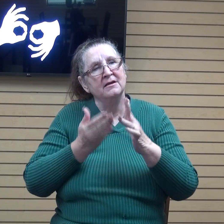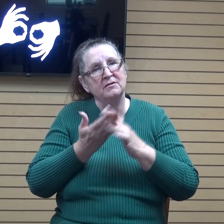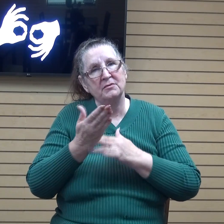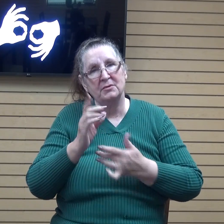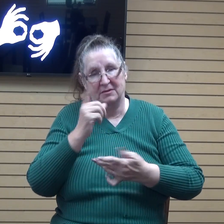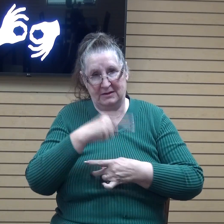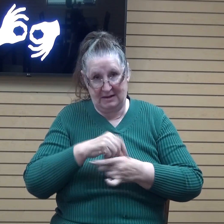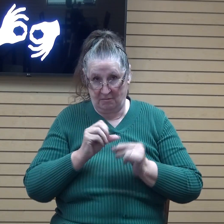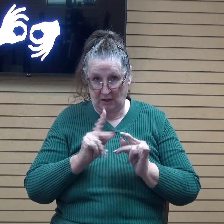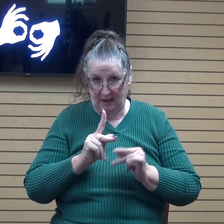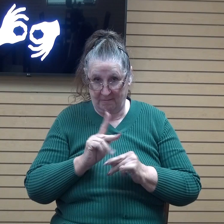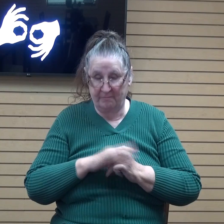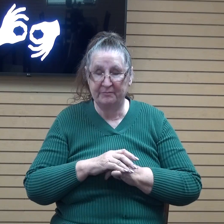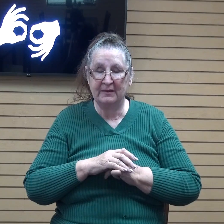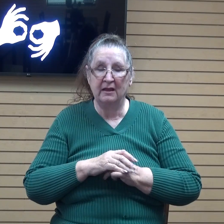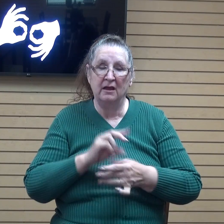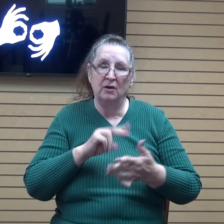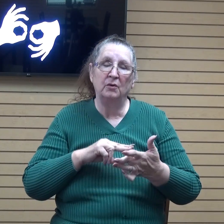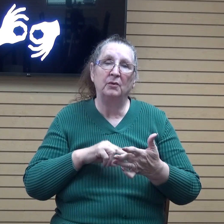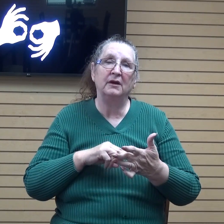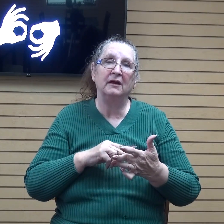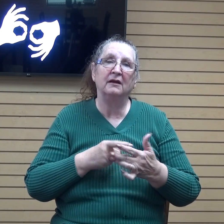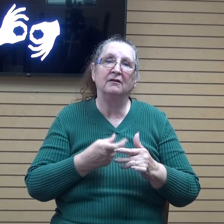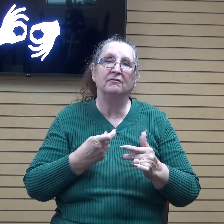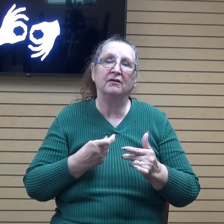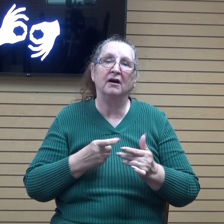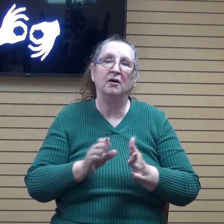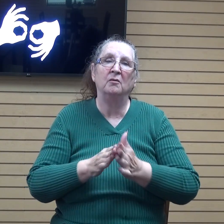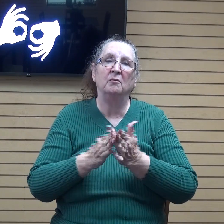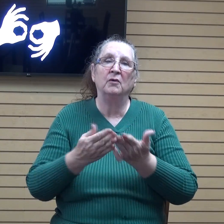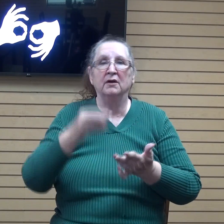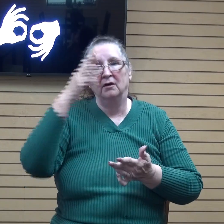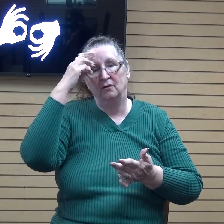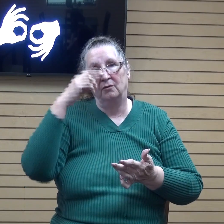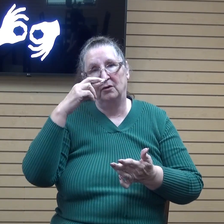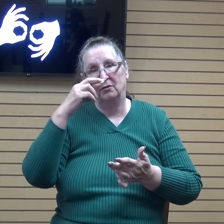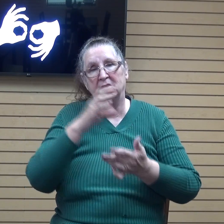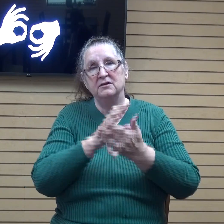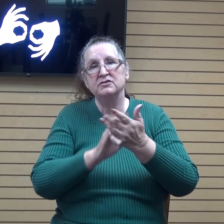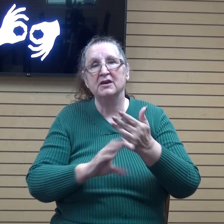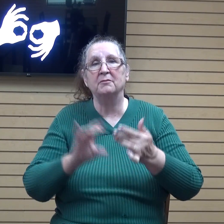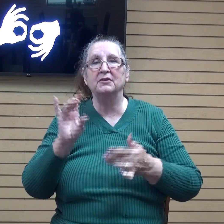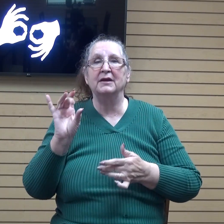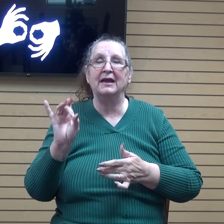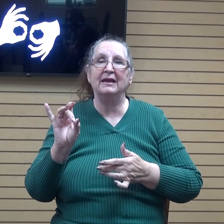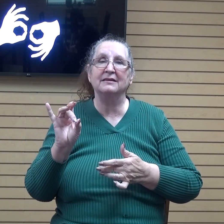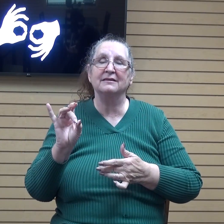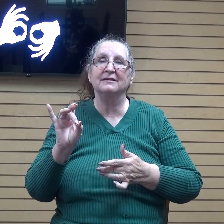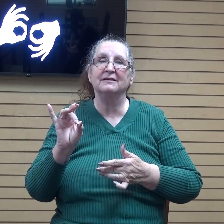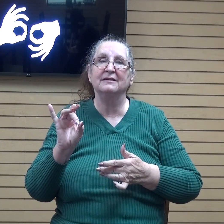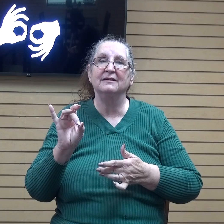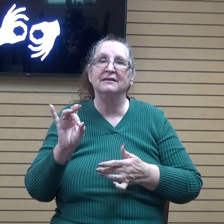right and so i'm going to be reading to you out of the book of romans we're going to be in chapter 8 verses